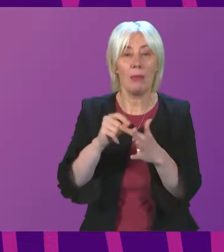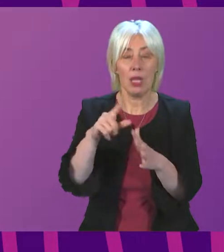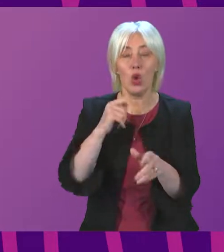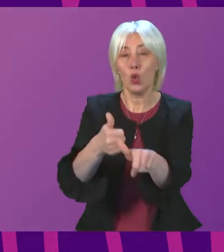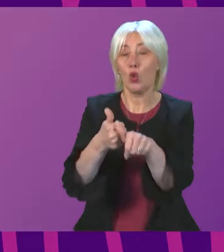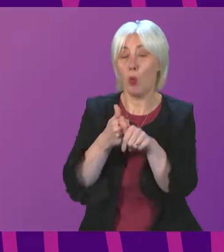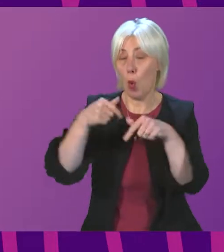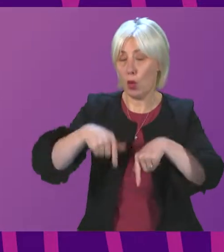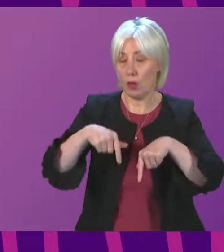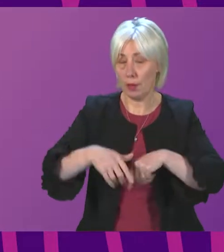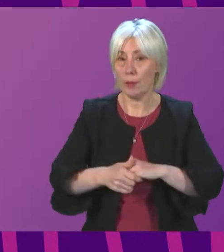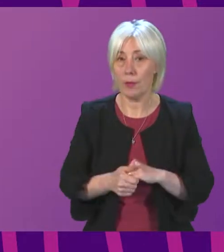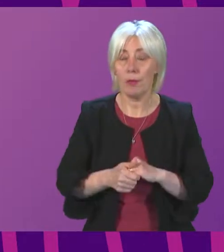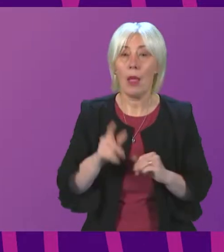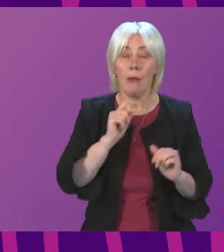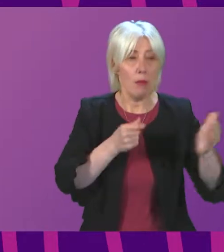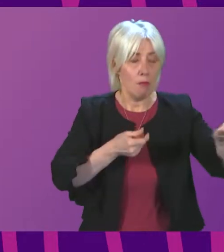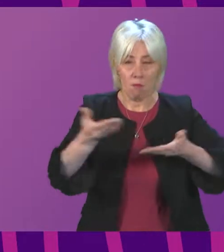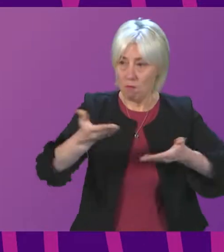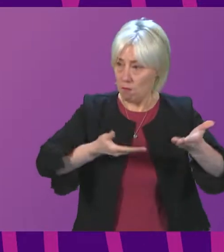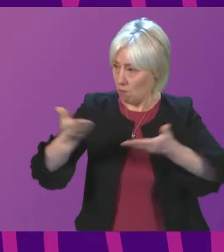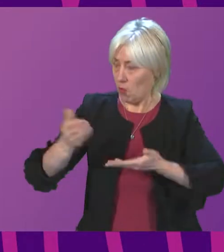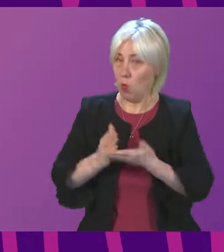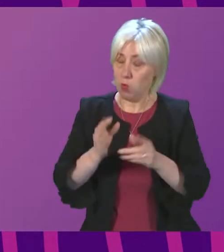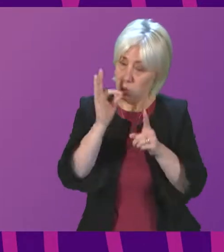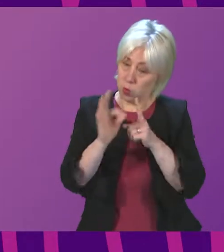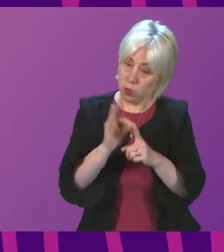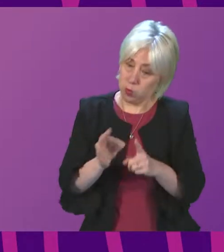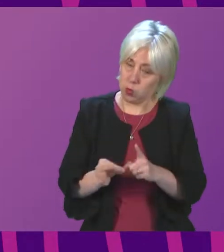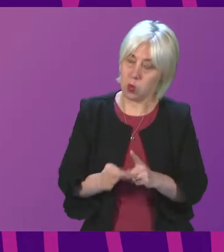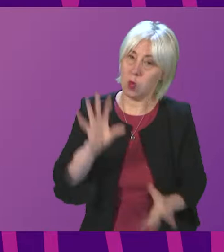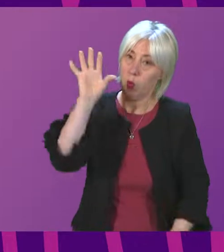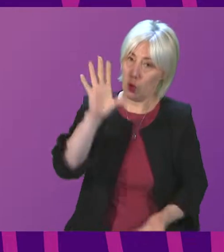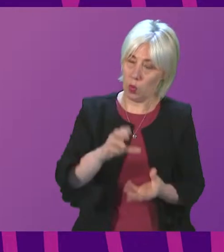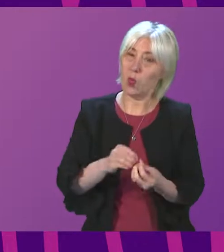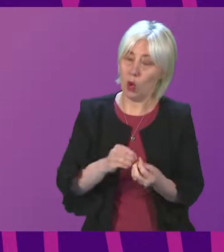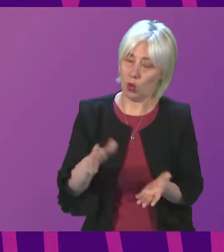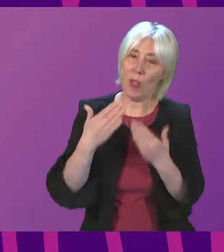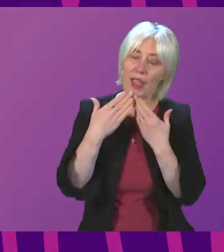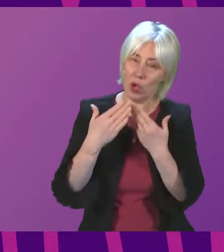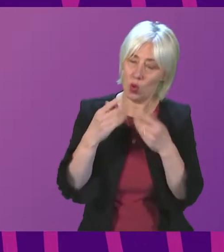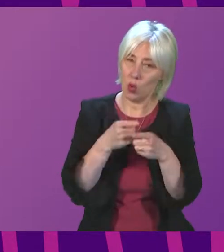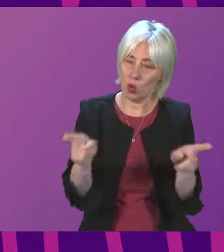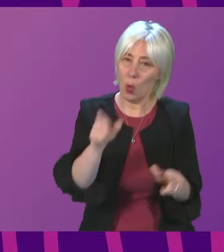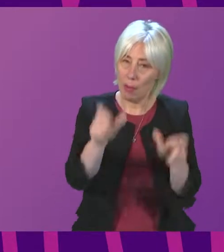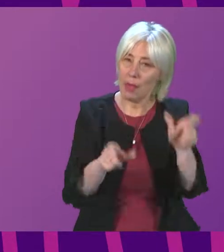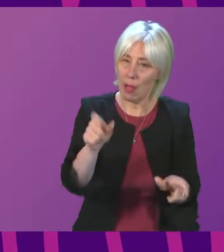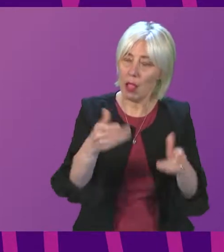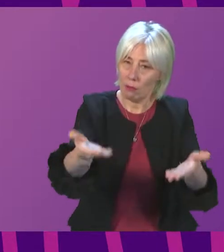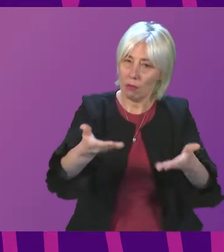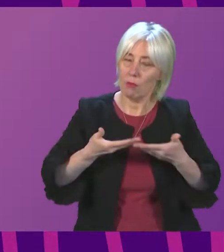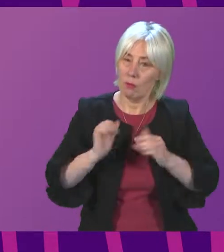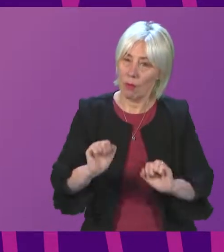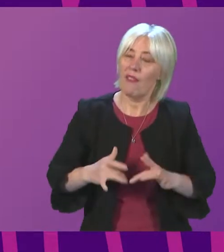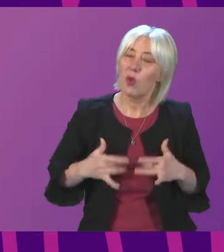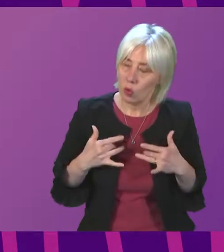submissions we received were very detailed and comprehensive, so I'd like to thank those who've taken the time to submit their views